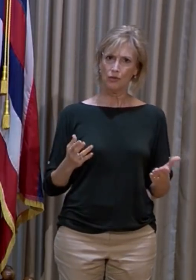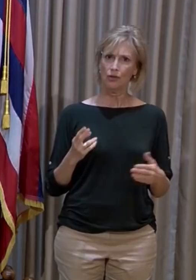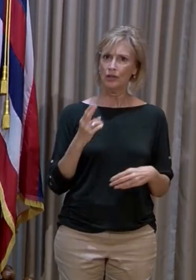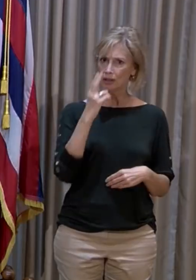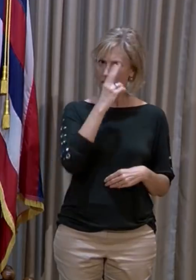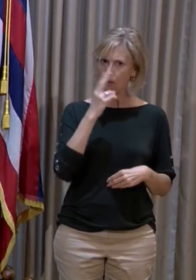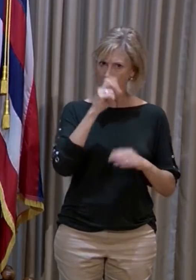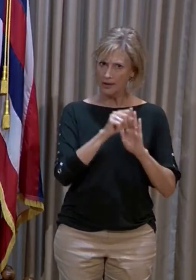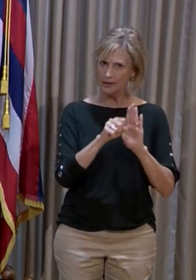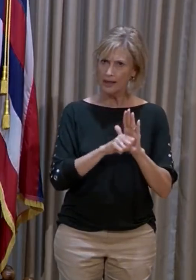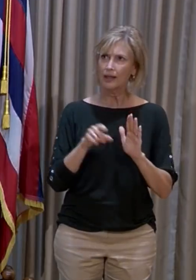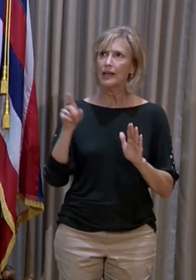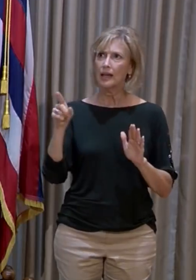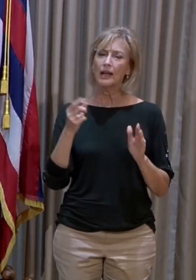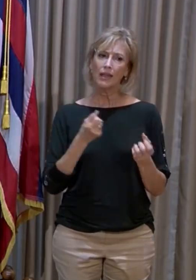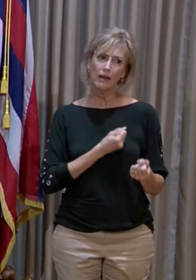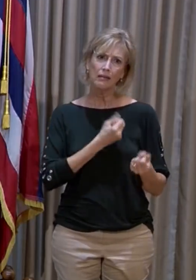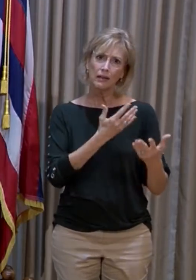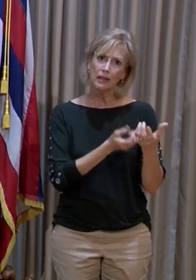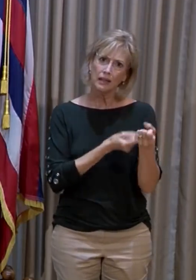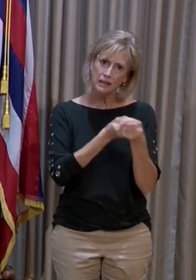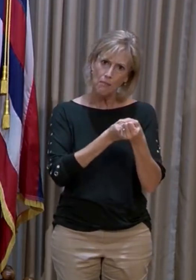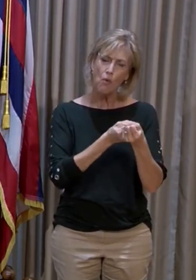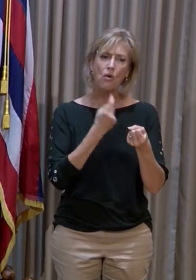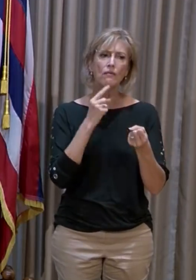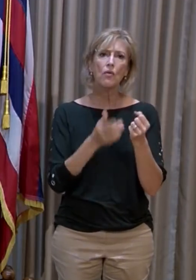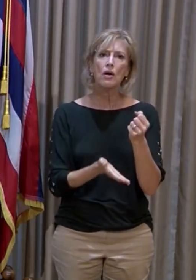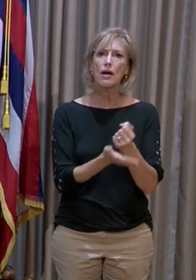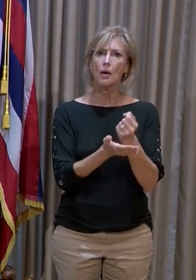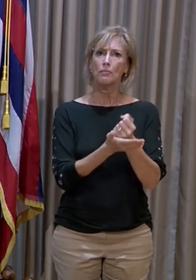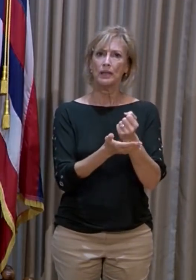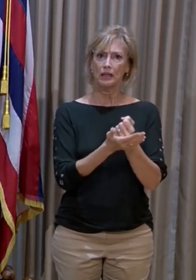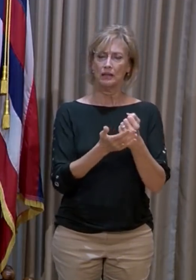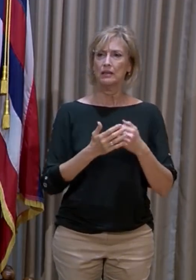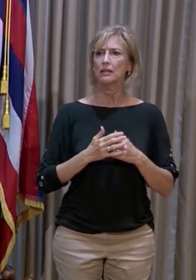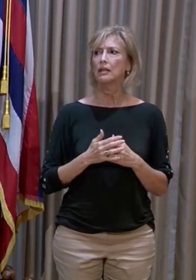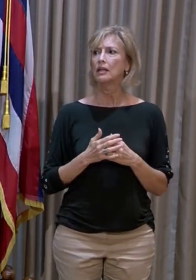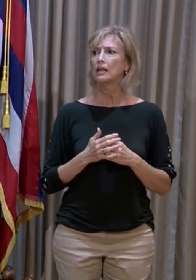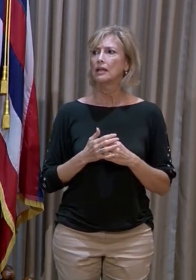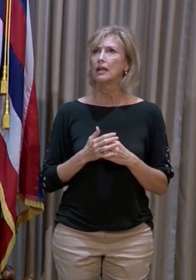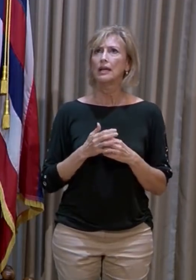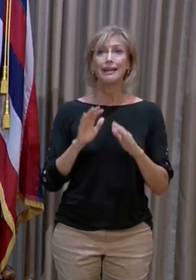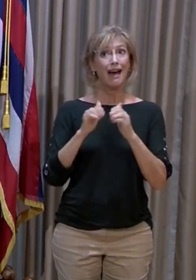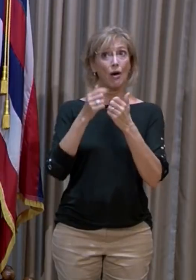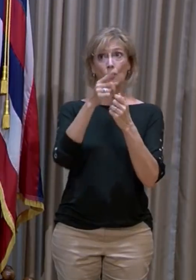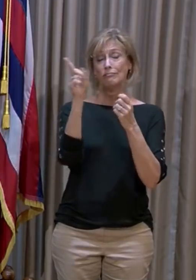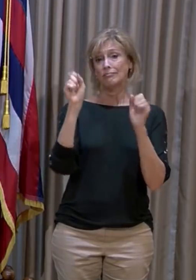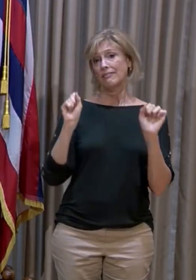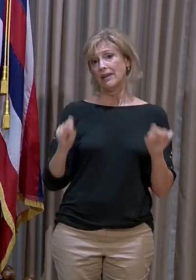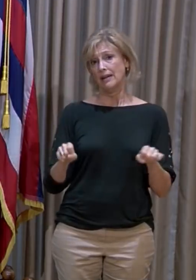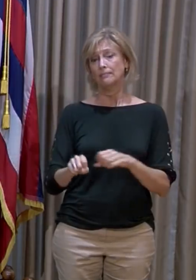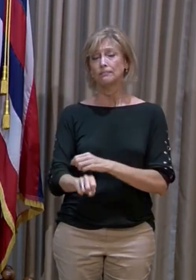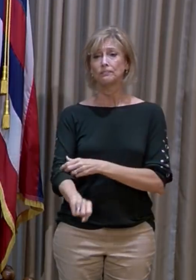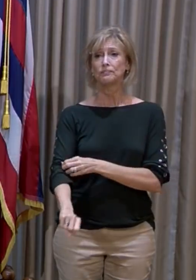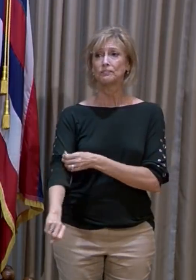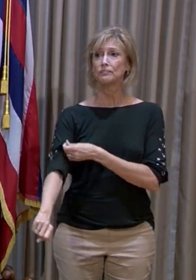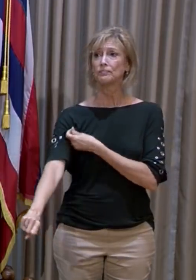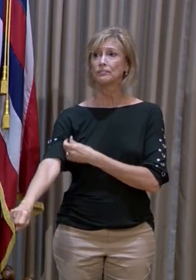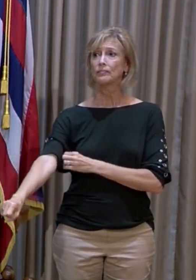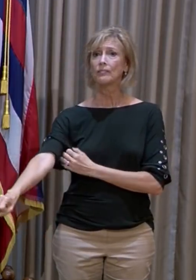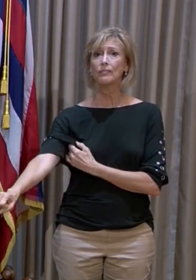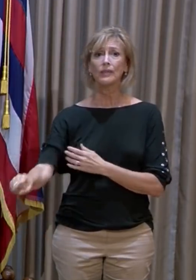support for helping in the ways that they can to